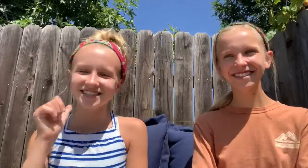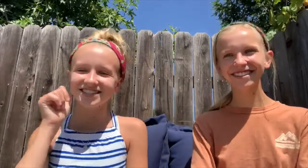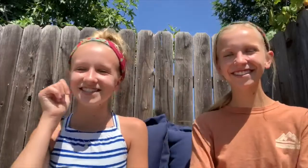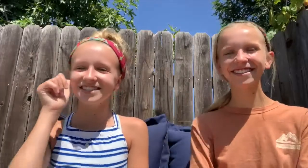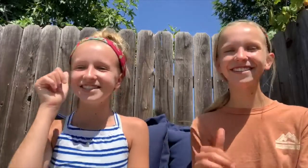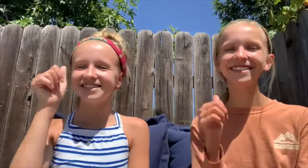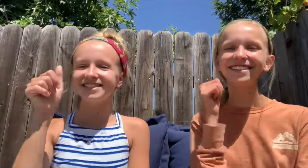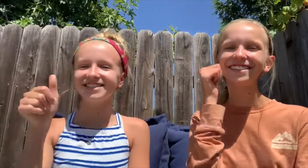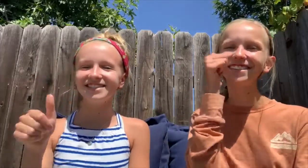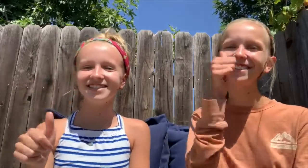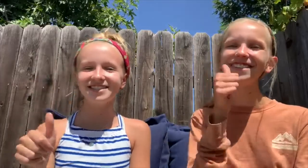Tomorrow